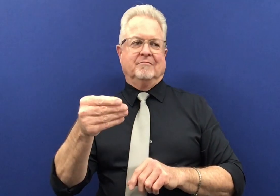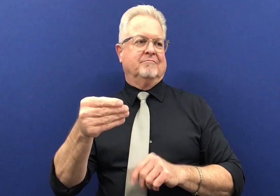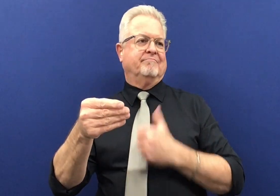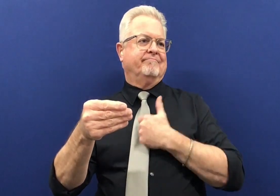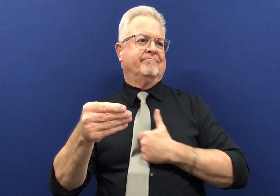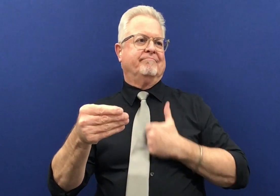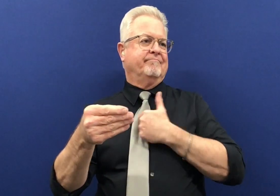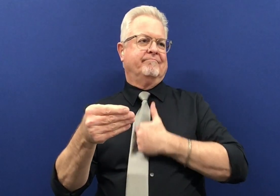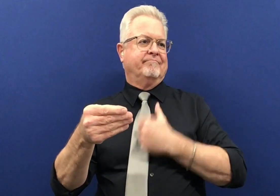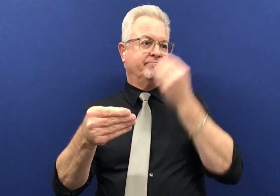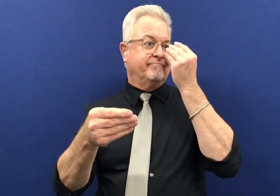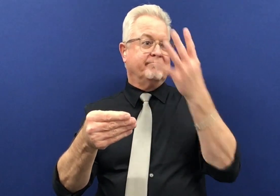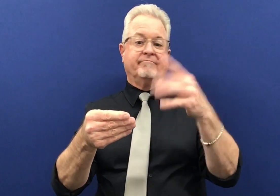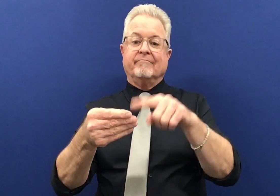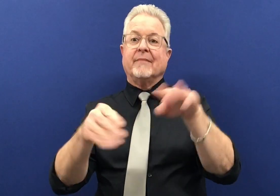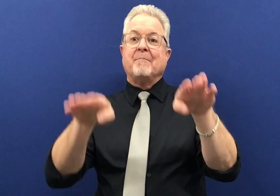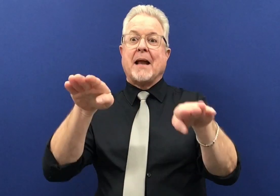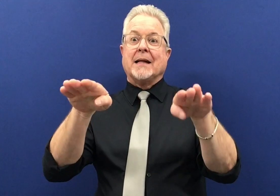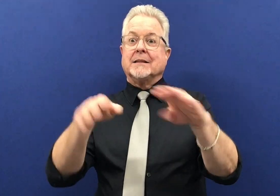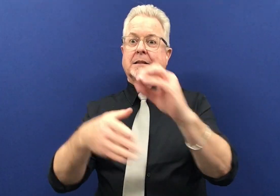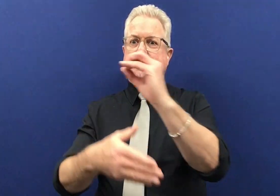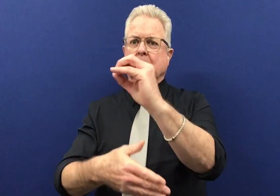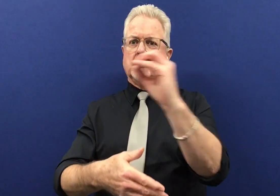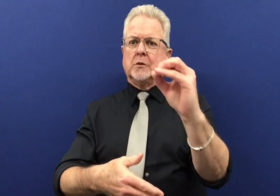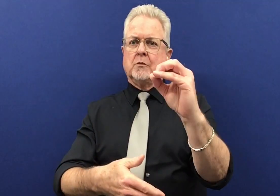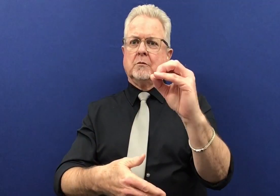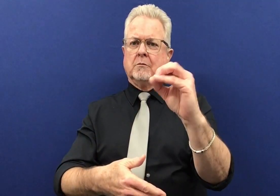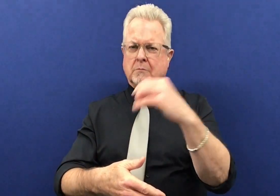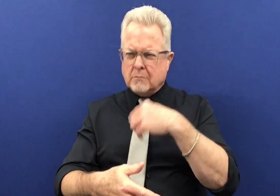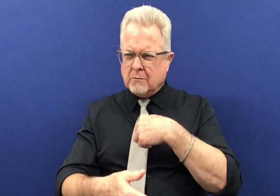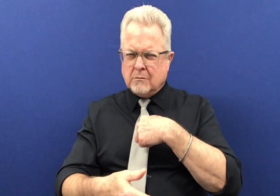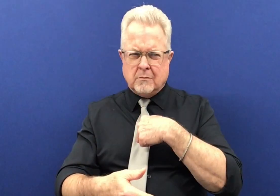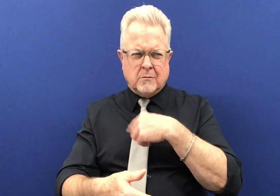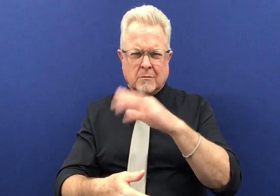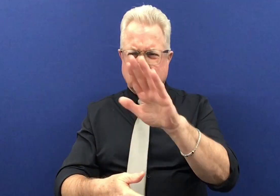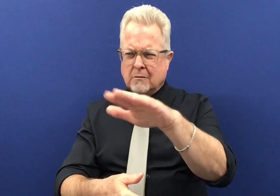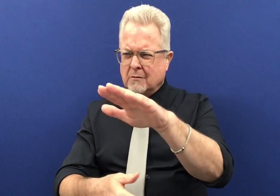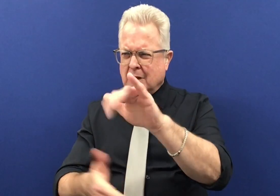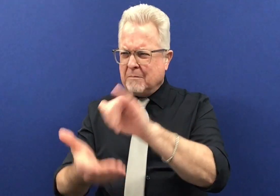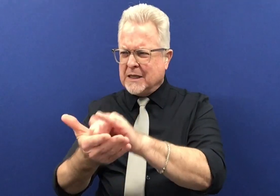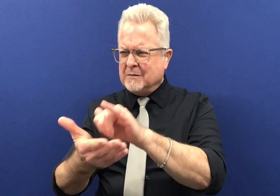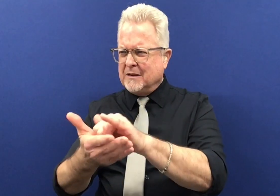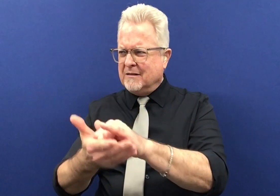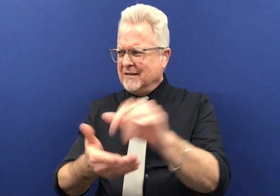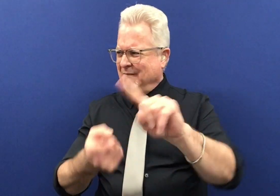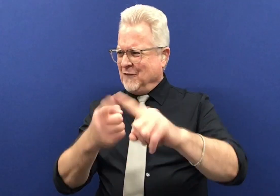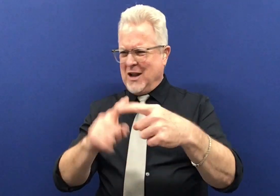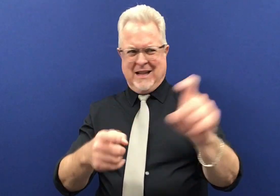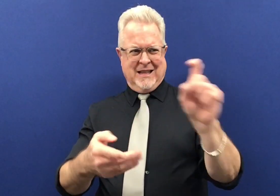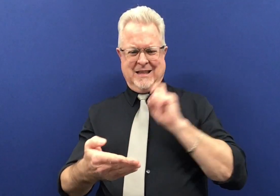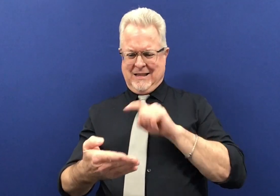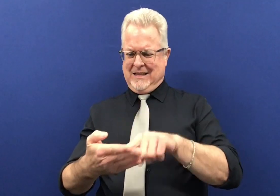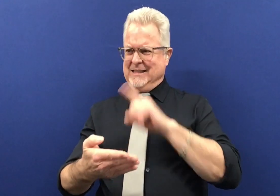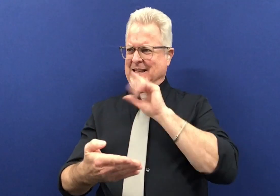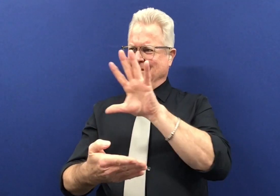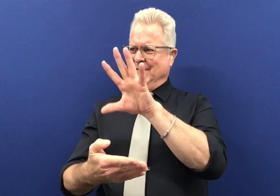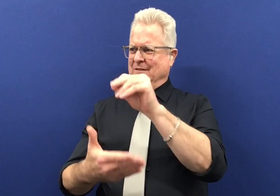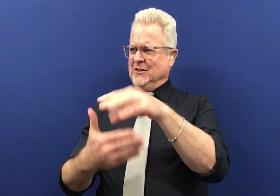cashier and she said oh I'm sorry the balance is zero and I said no that's impossible I just